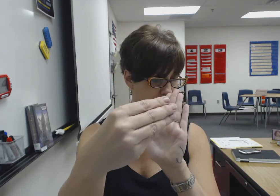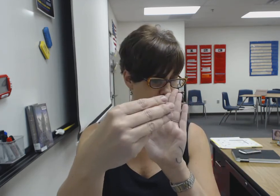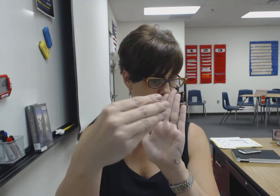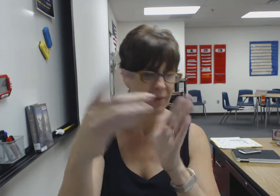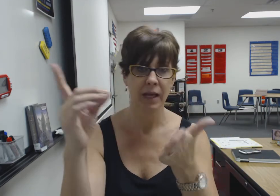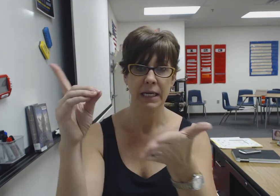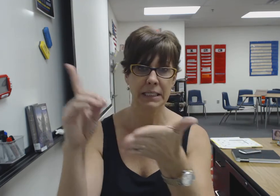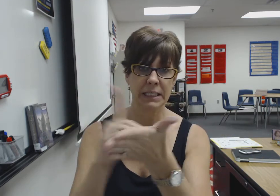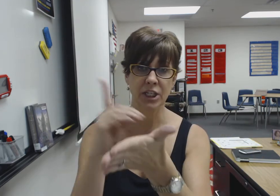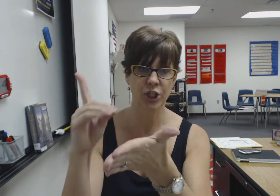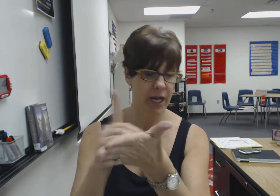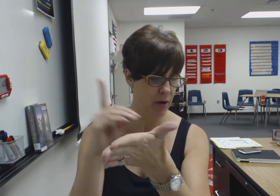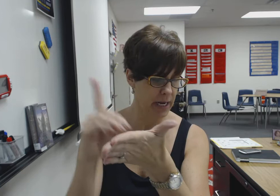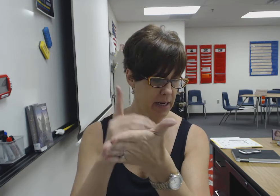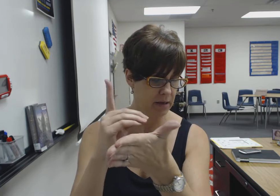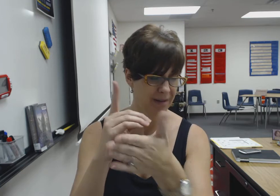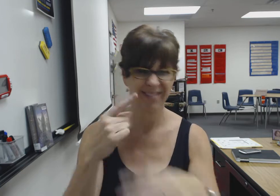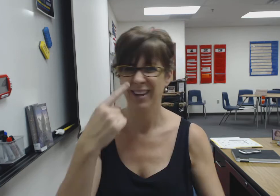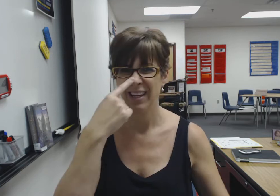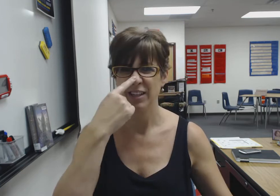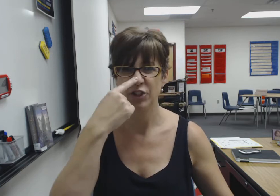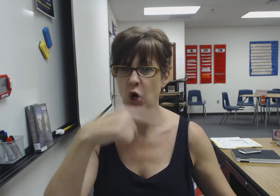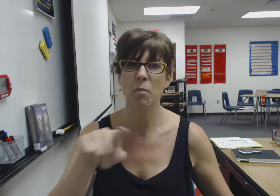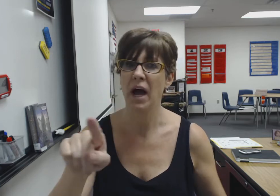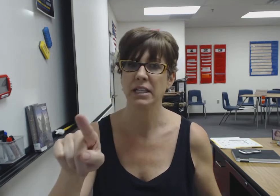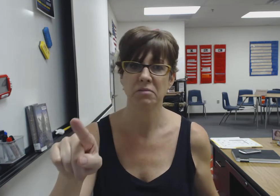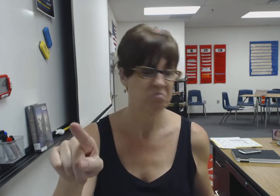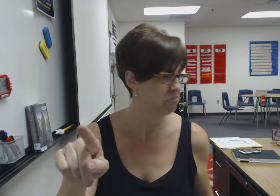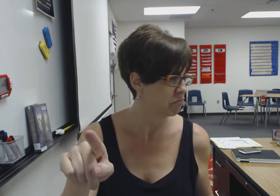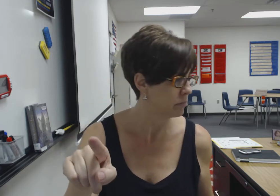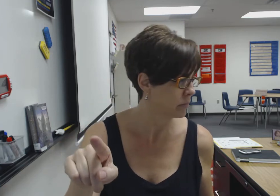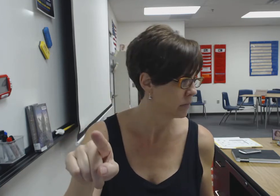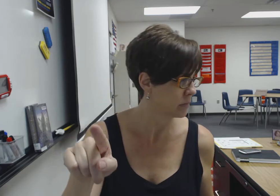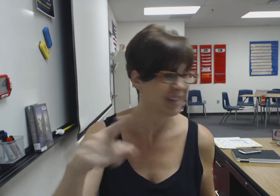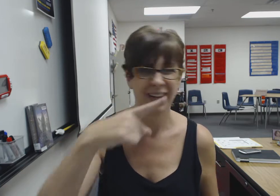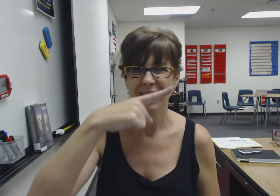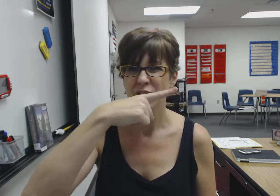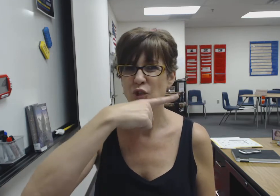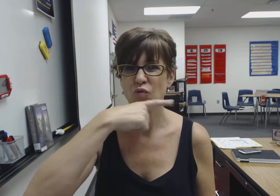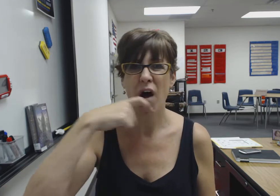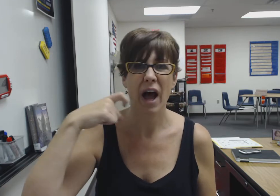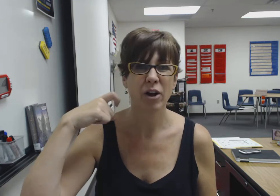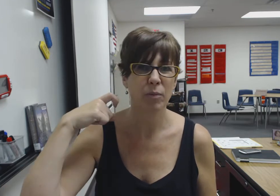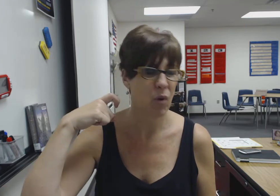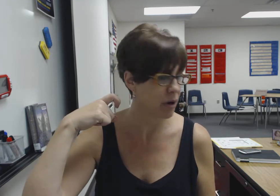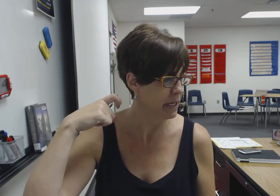dictionary don't mind dry or boring